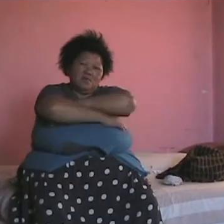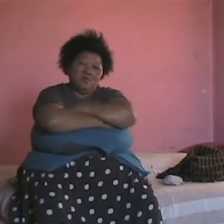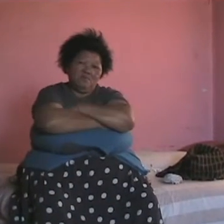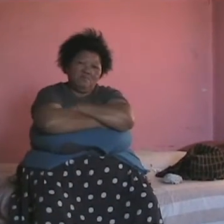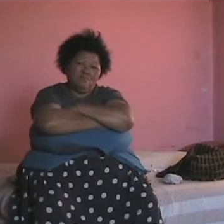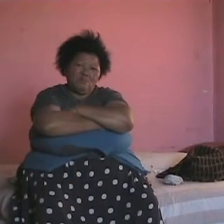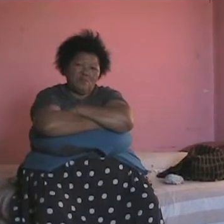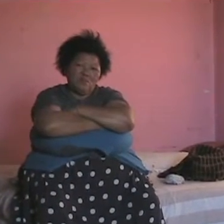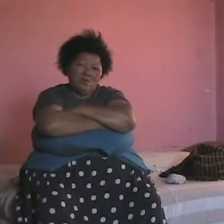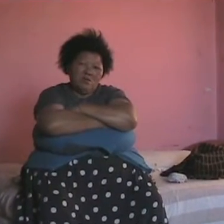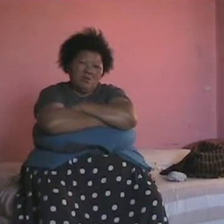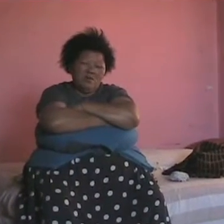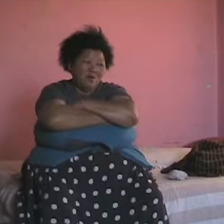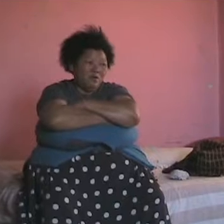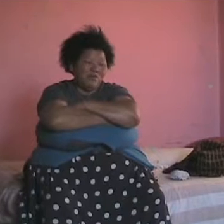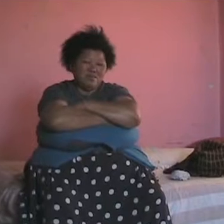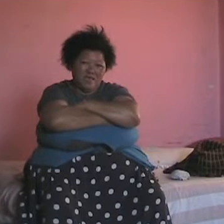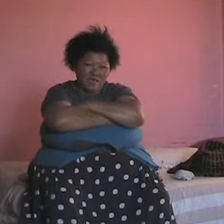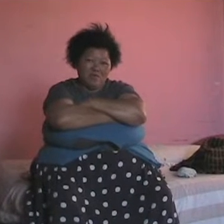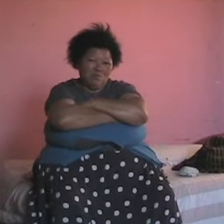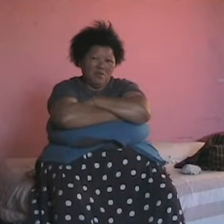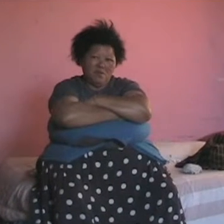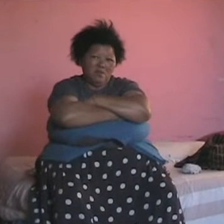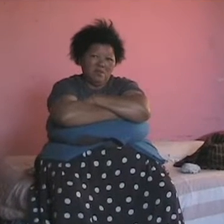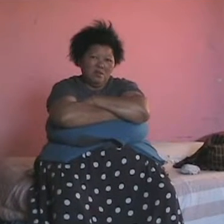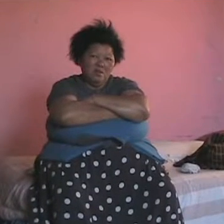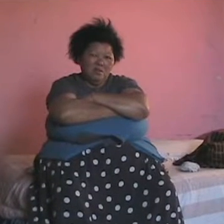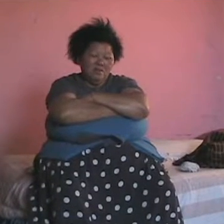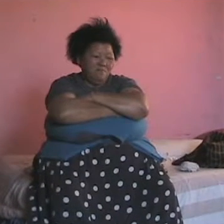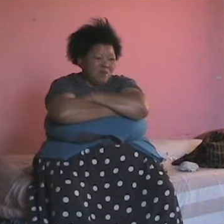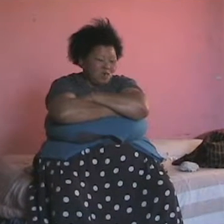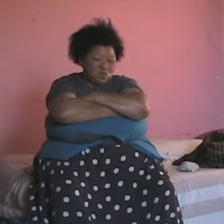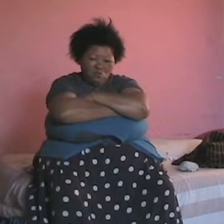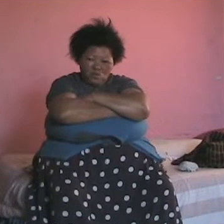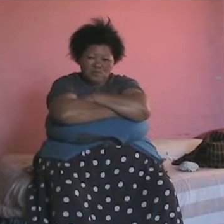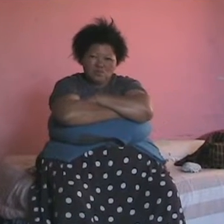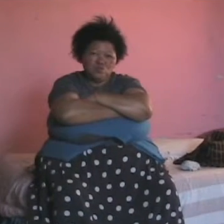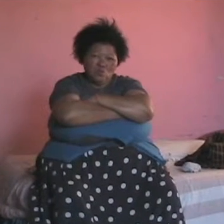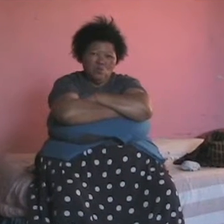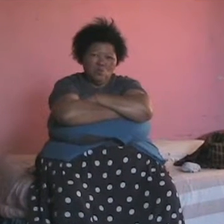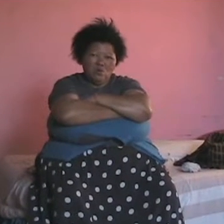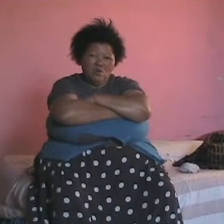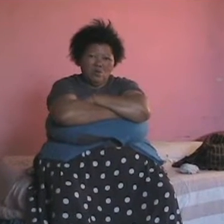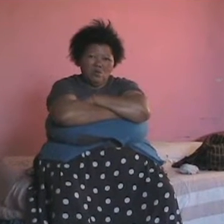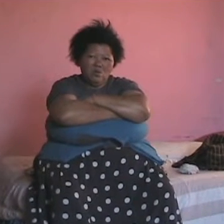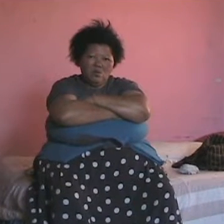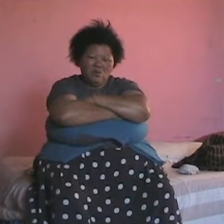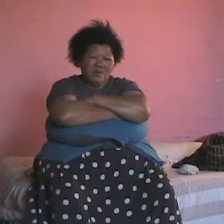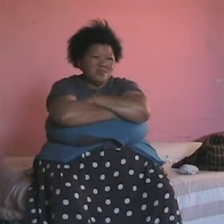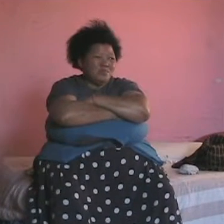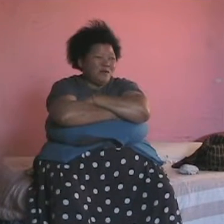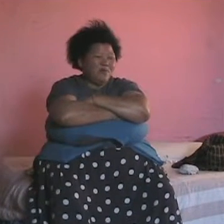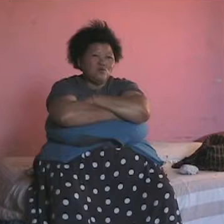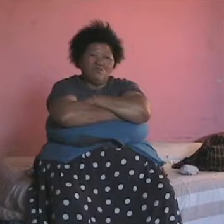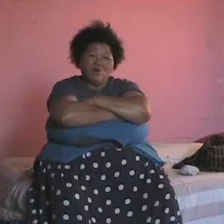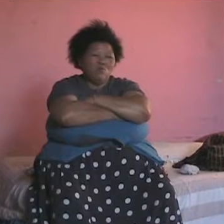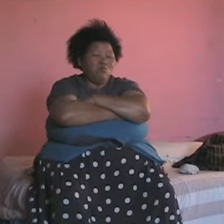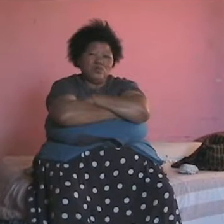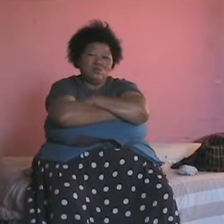her. The way I was angry with her. The minute she walks in this tomb, there's a time that my whole body would